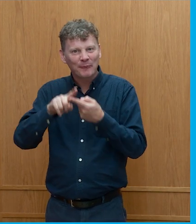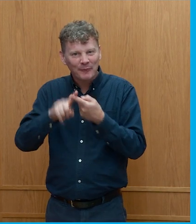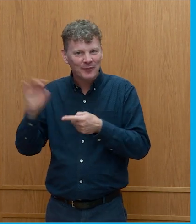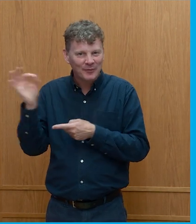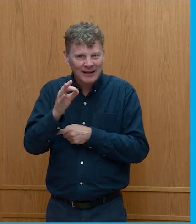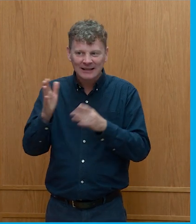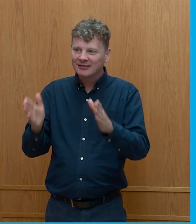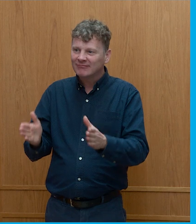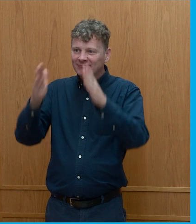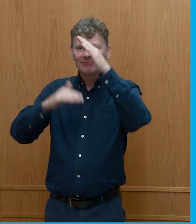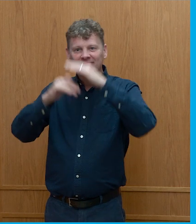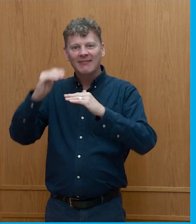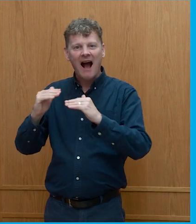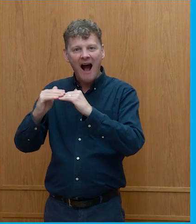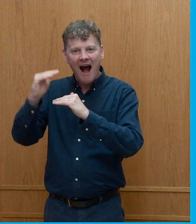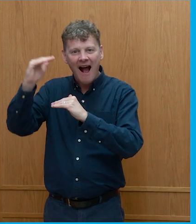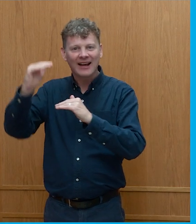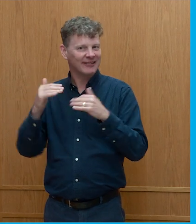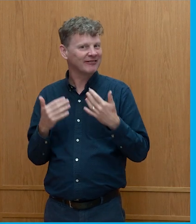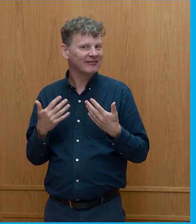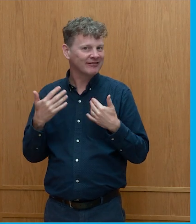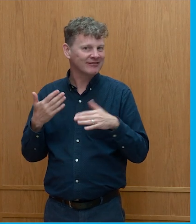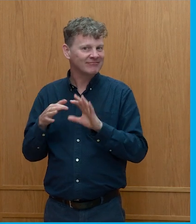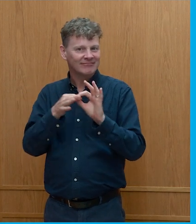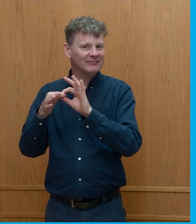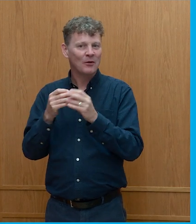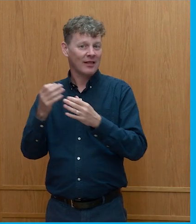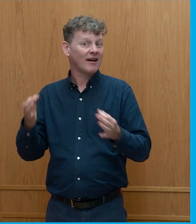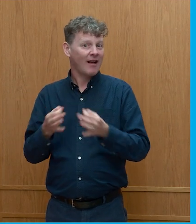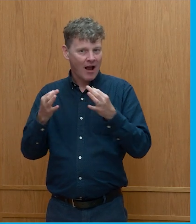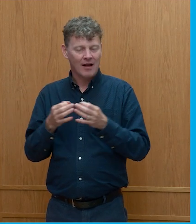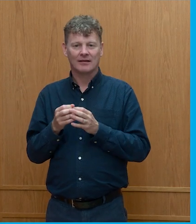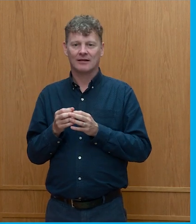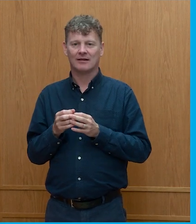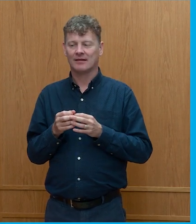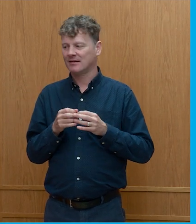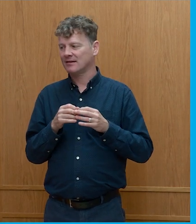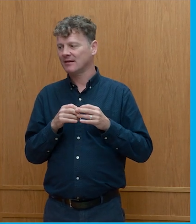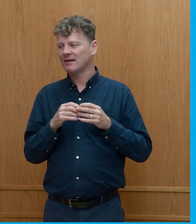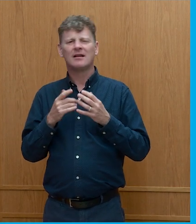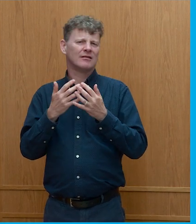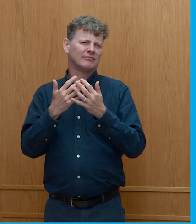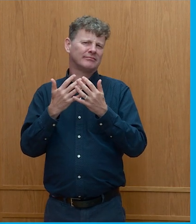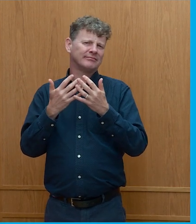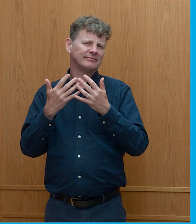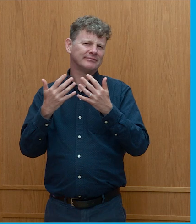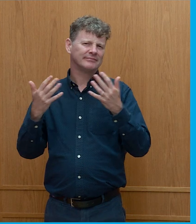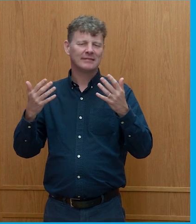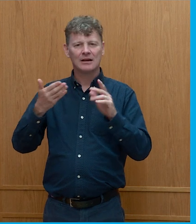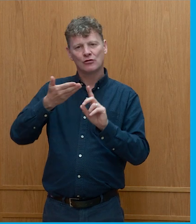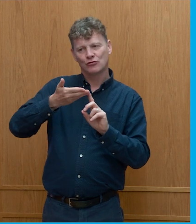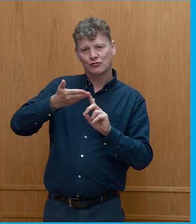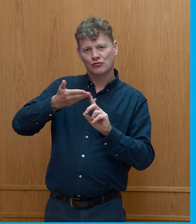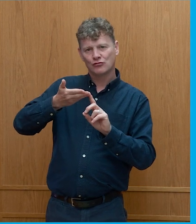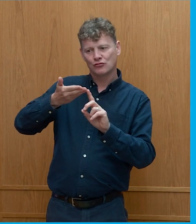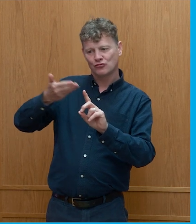and how that works with the garden and you're then in those environments getting people from all generations involved knowledge